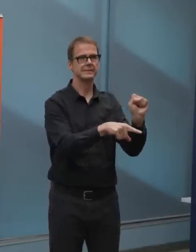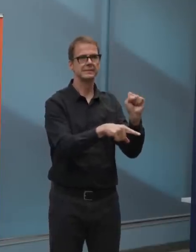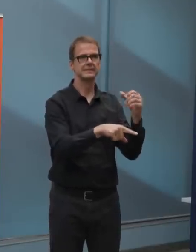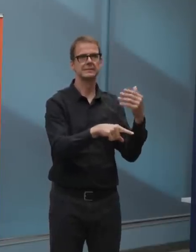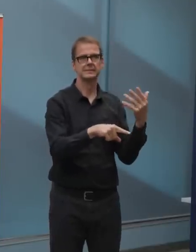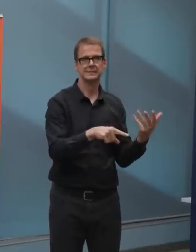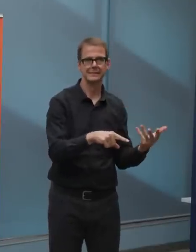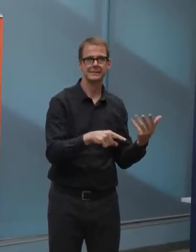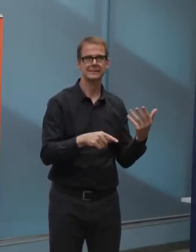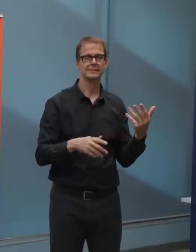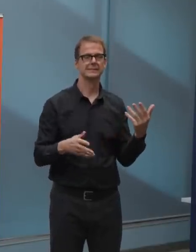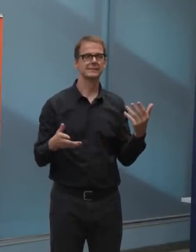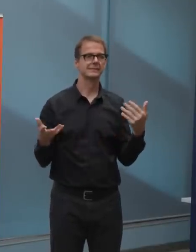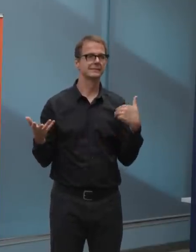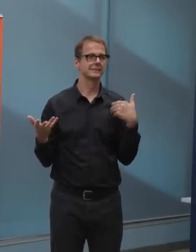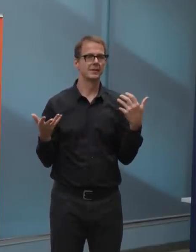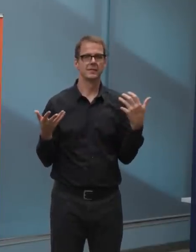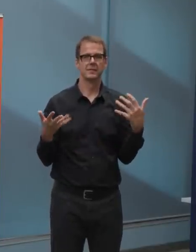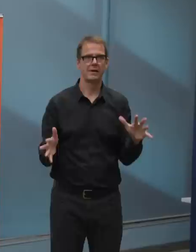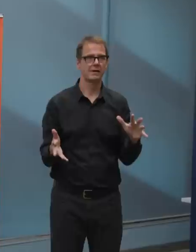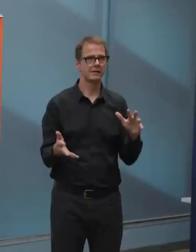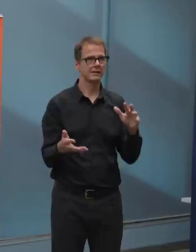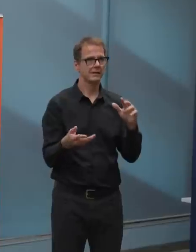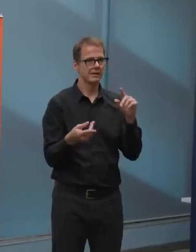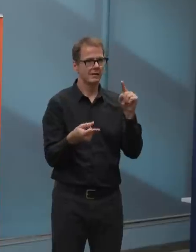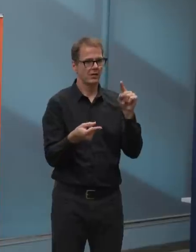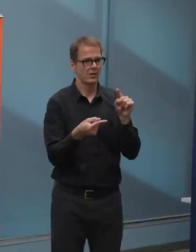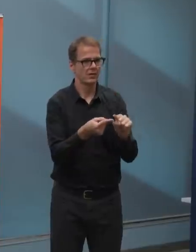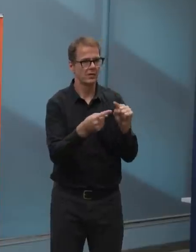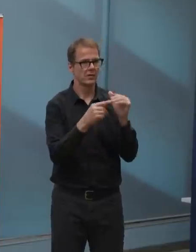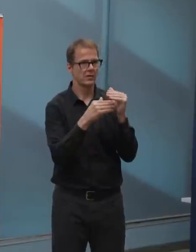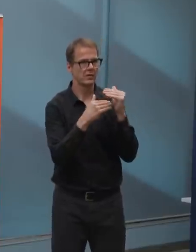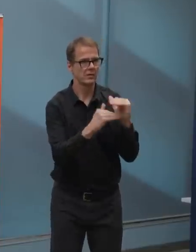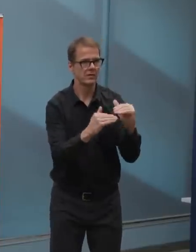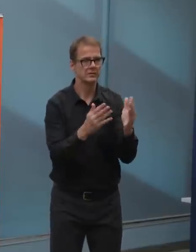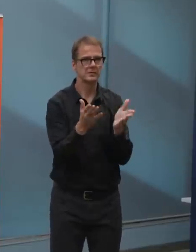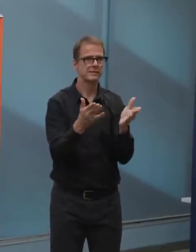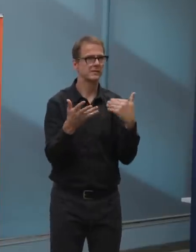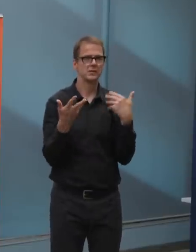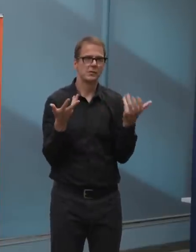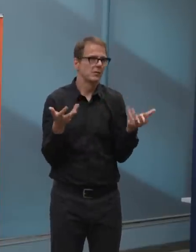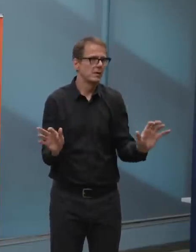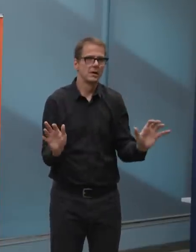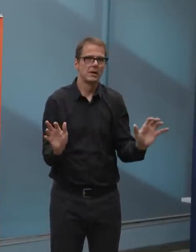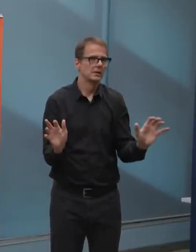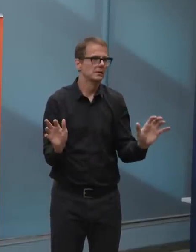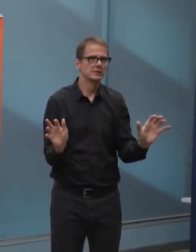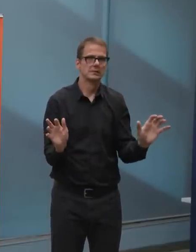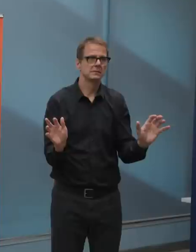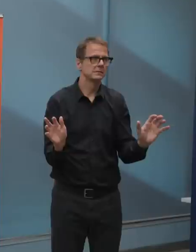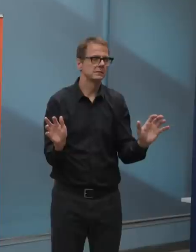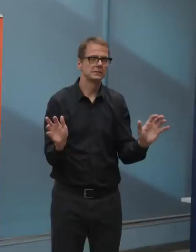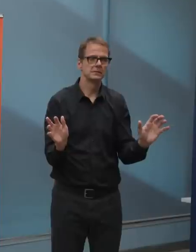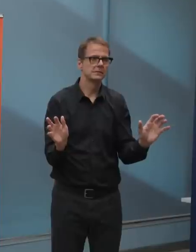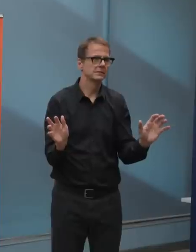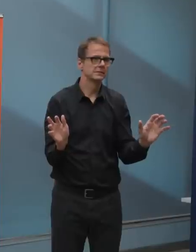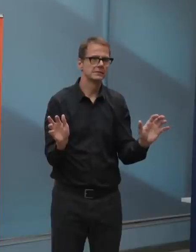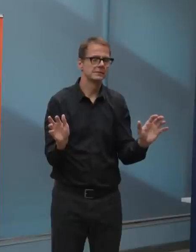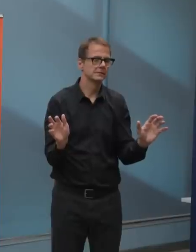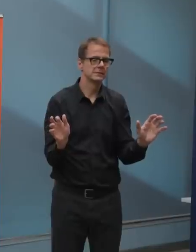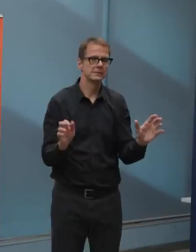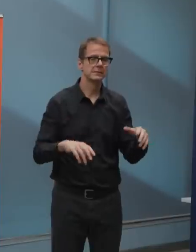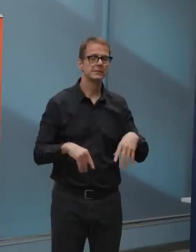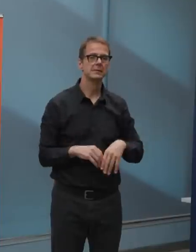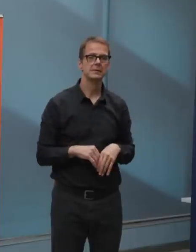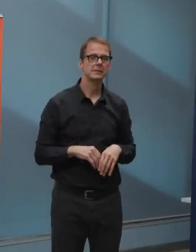situation where we're cutting back on public transit. Um, and I think that quite frankly, if, uh, this breaks down on a city by